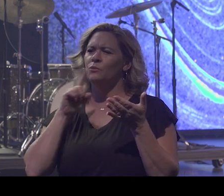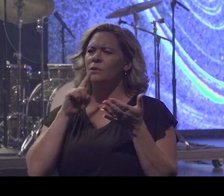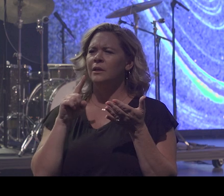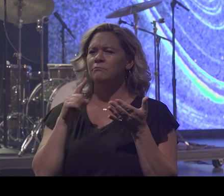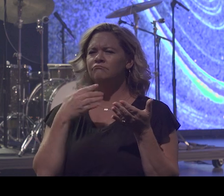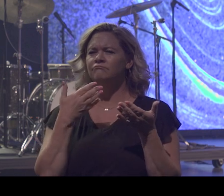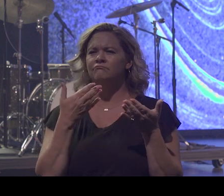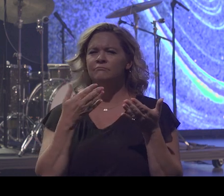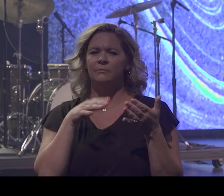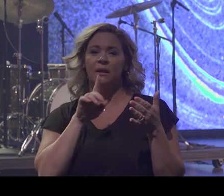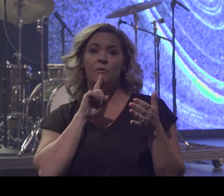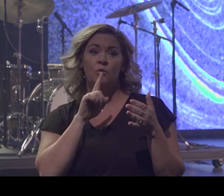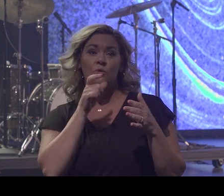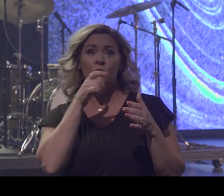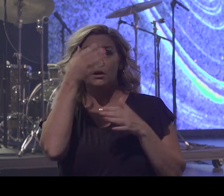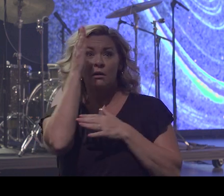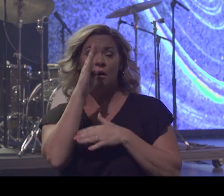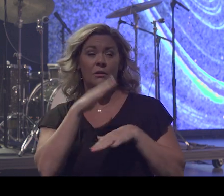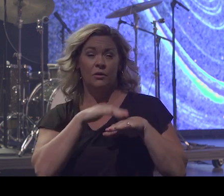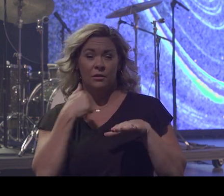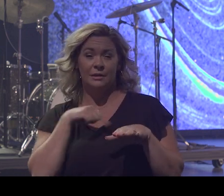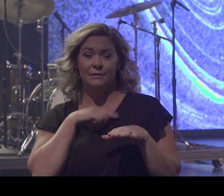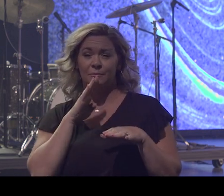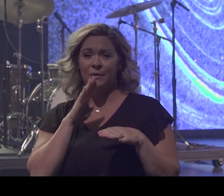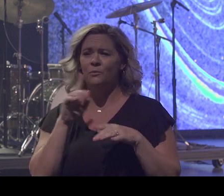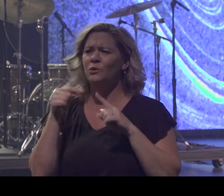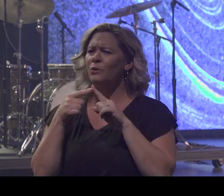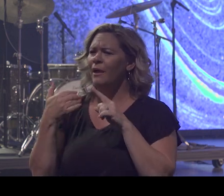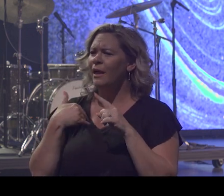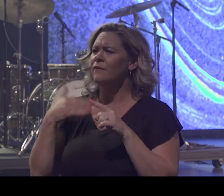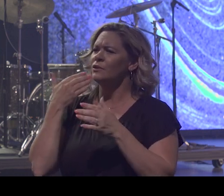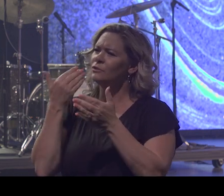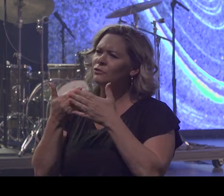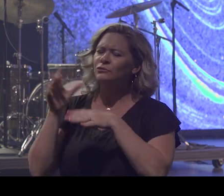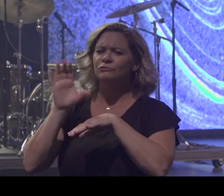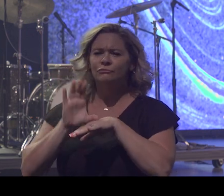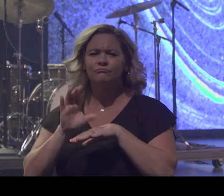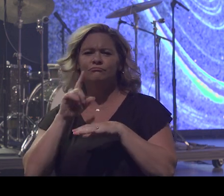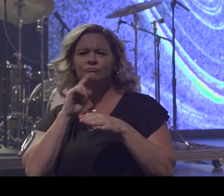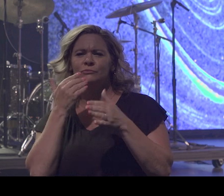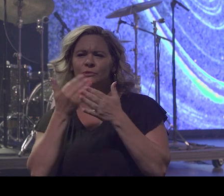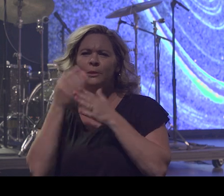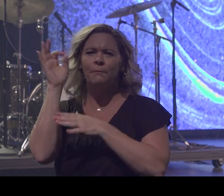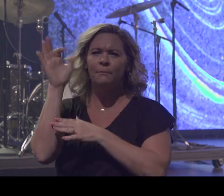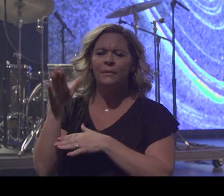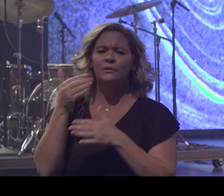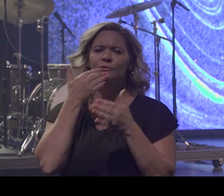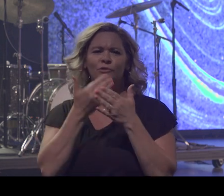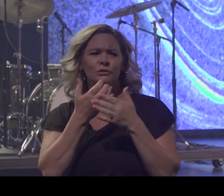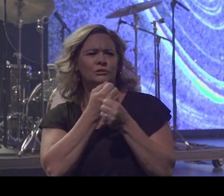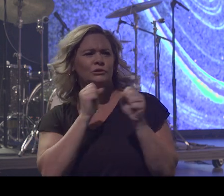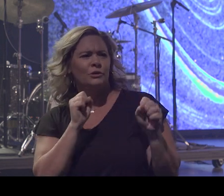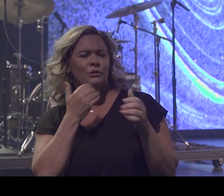And when you have a good church, good pastor, good staff, good team, good security, man, you should be running a church.